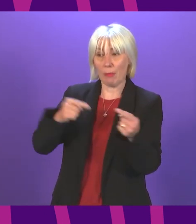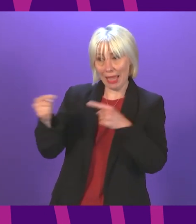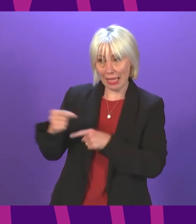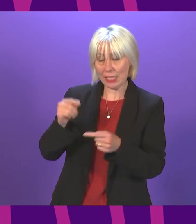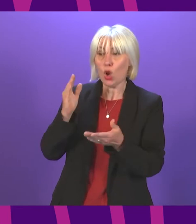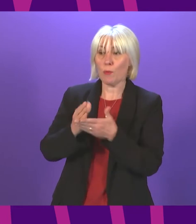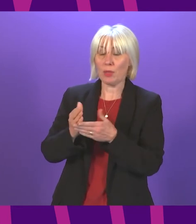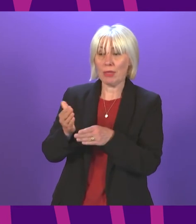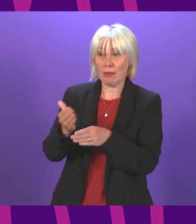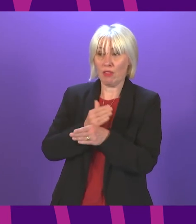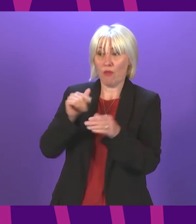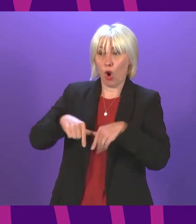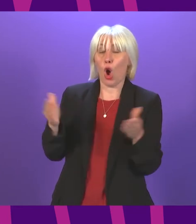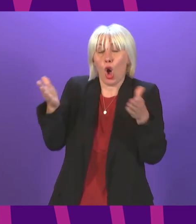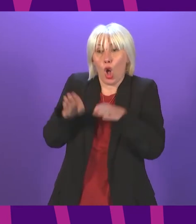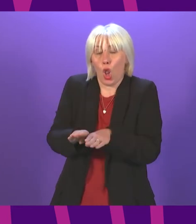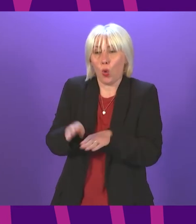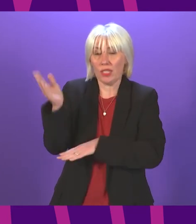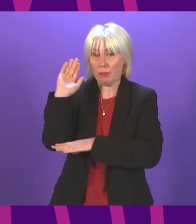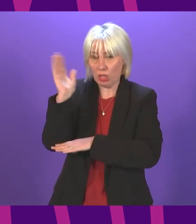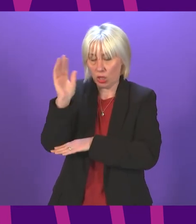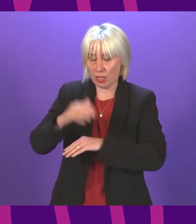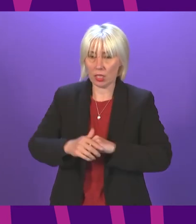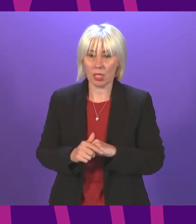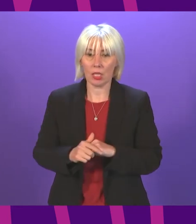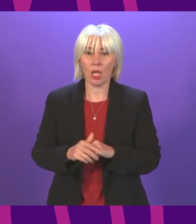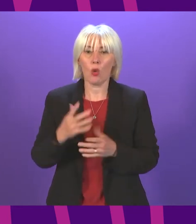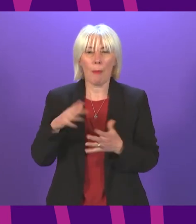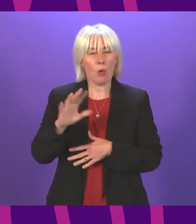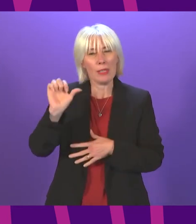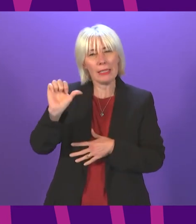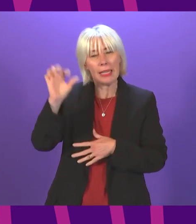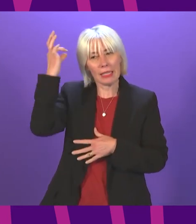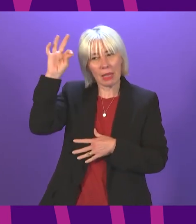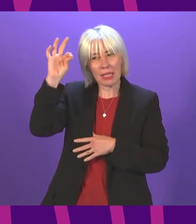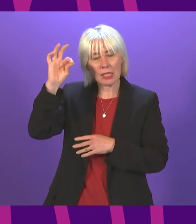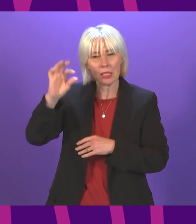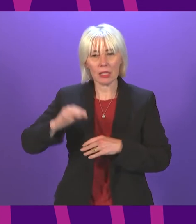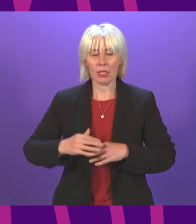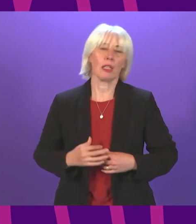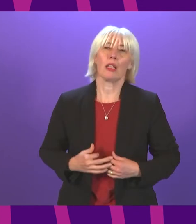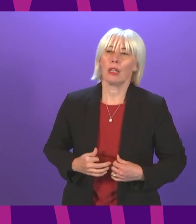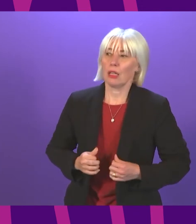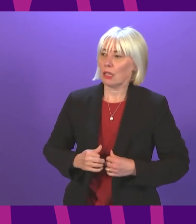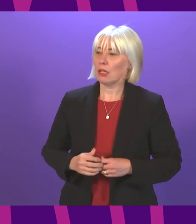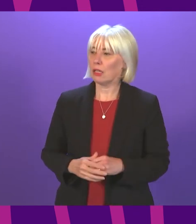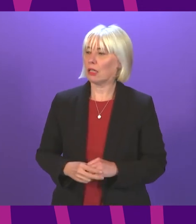move to very shortly and with that I call Emma Harper for around six minutes Ms Harper thank you President Officer from